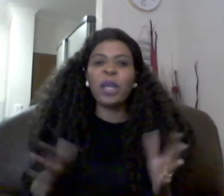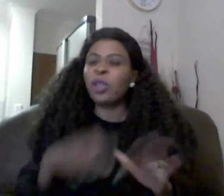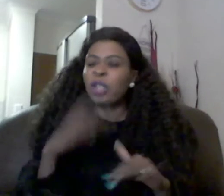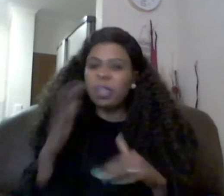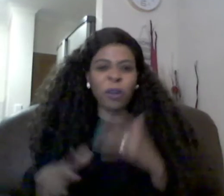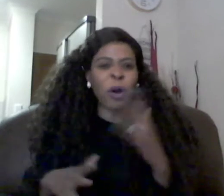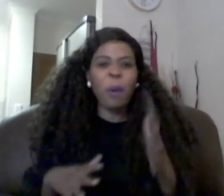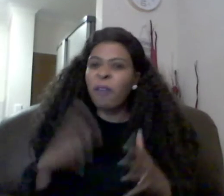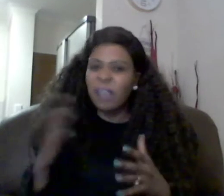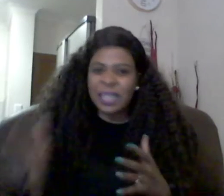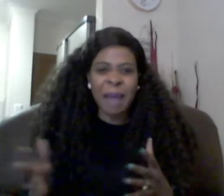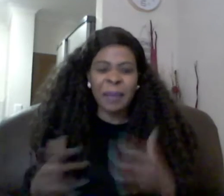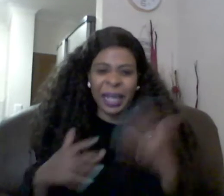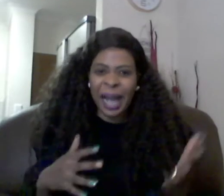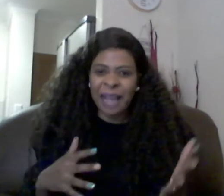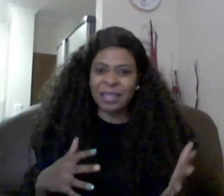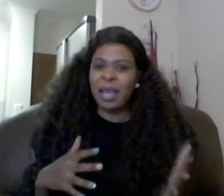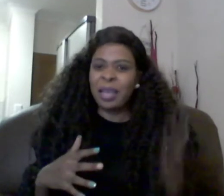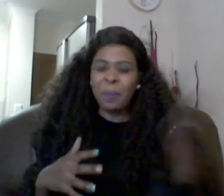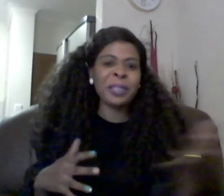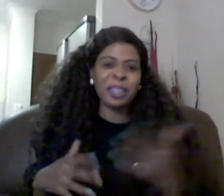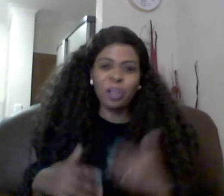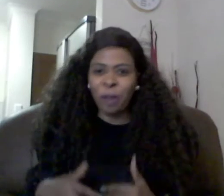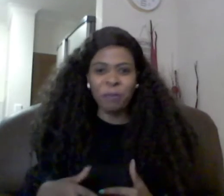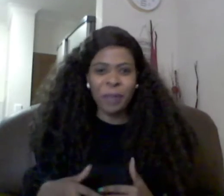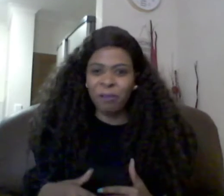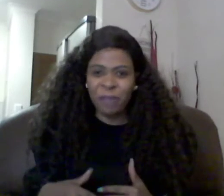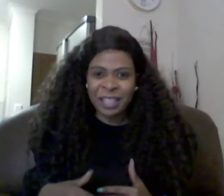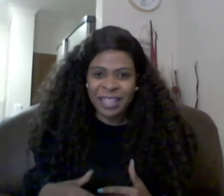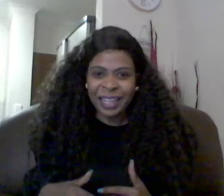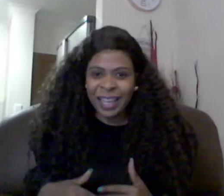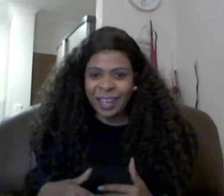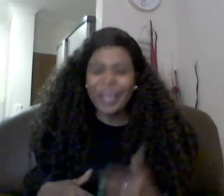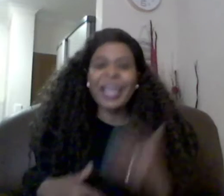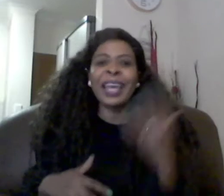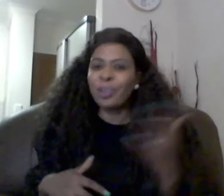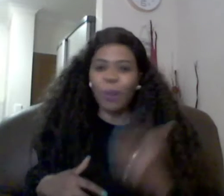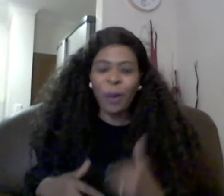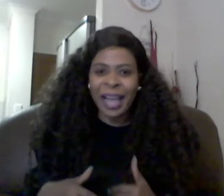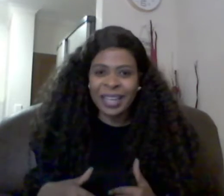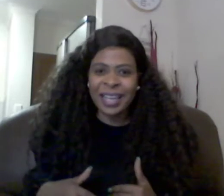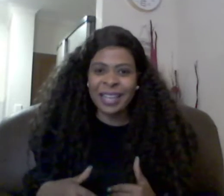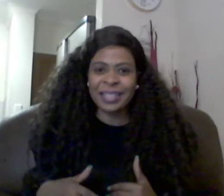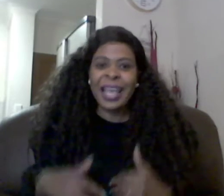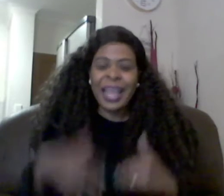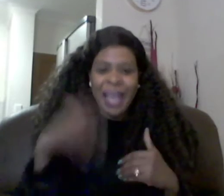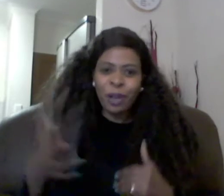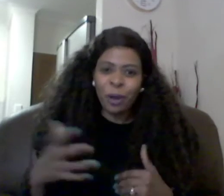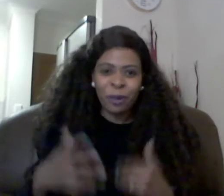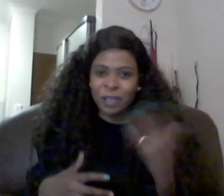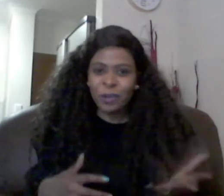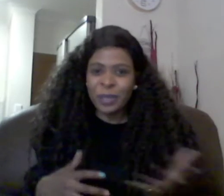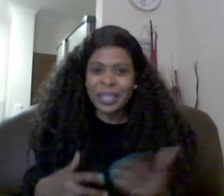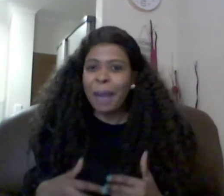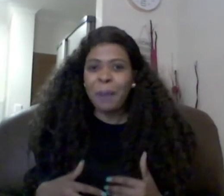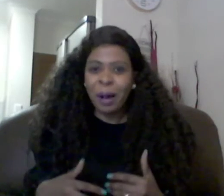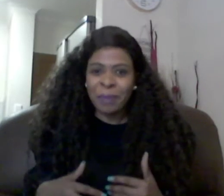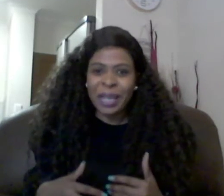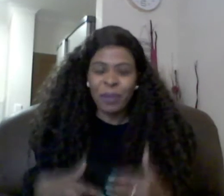tell you to develop over time like us the pastor did not be at first sight hallelujah he had his own ideas he had a lot of things to say about me he was